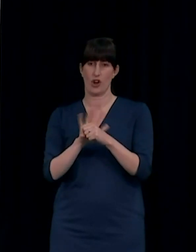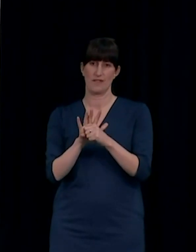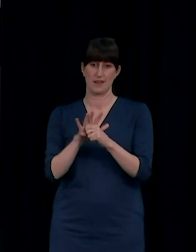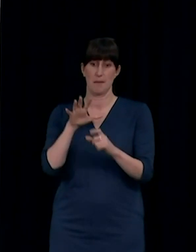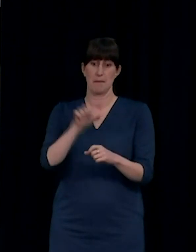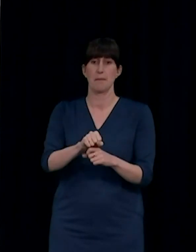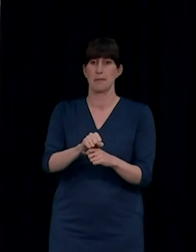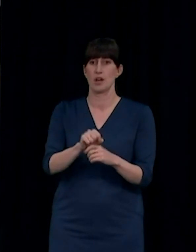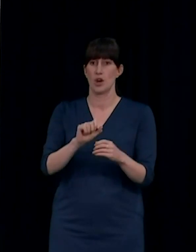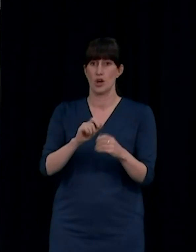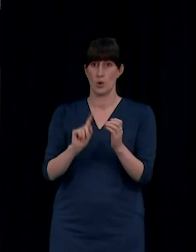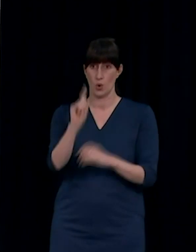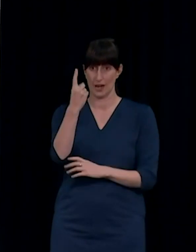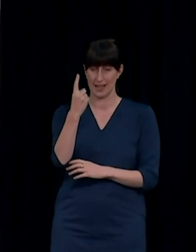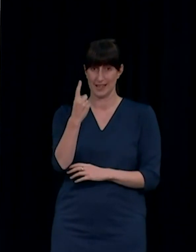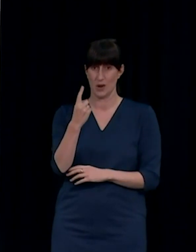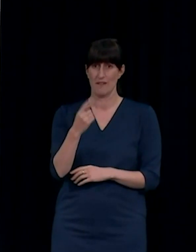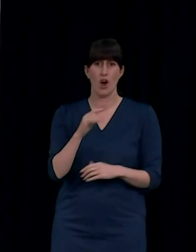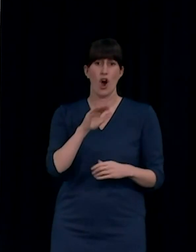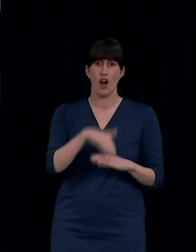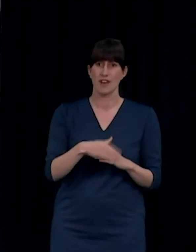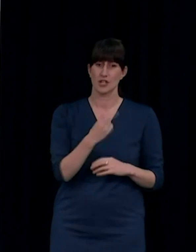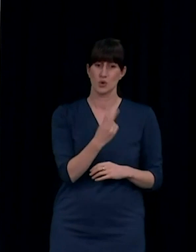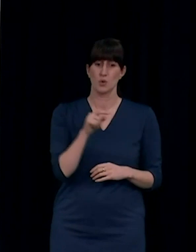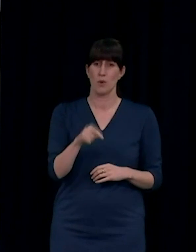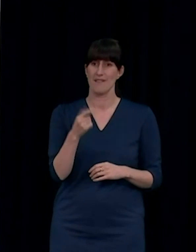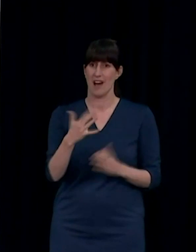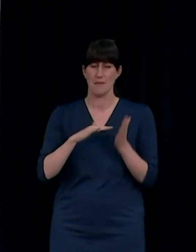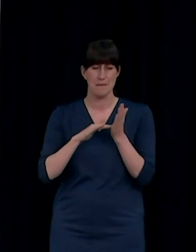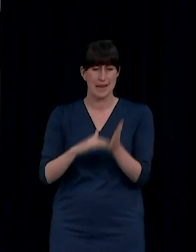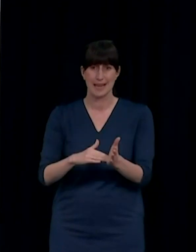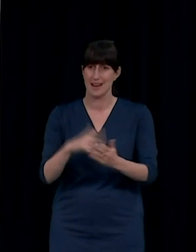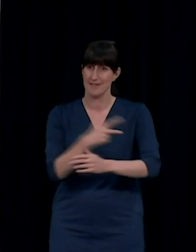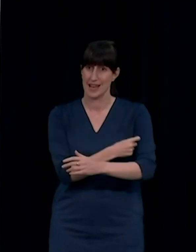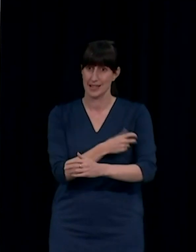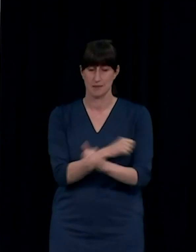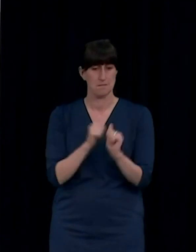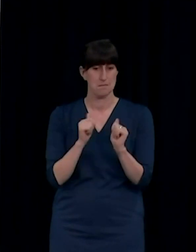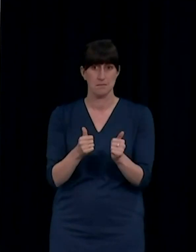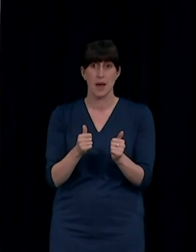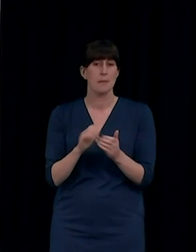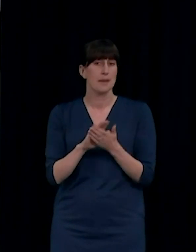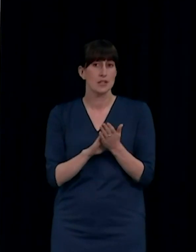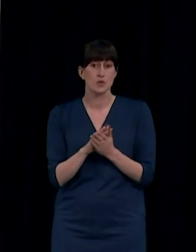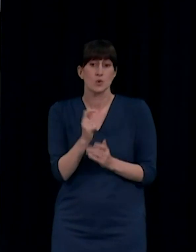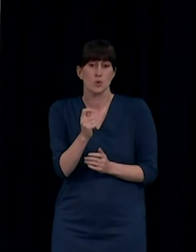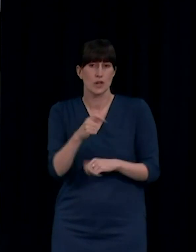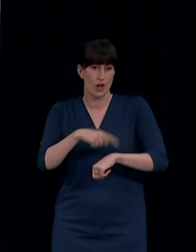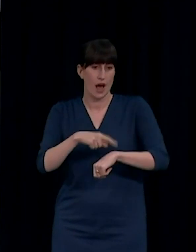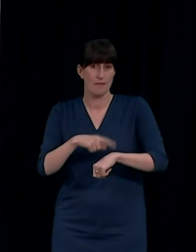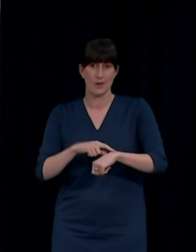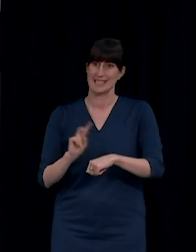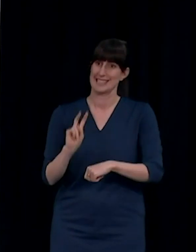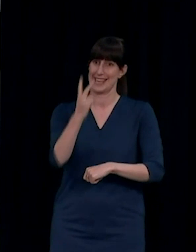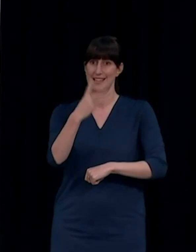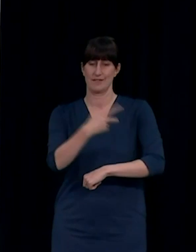been given, and that's enormous. It also means it's timely for many of those people to be getting their second dose. And there are several new ways